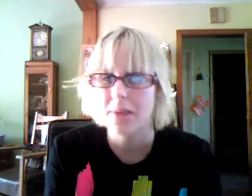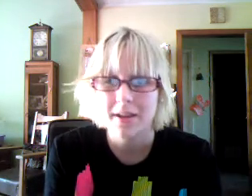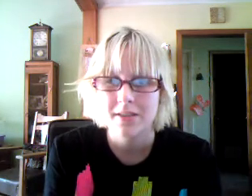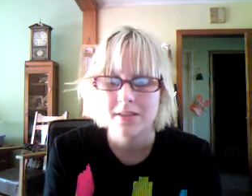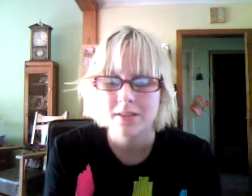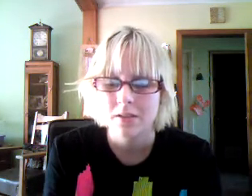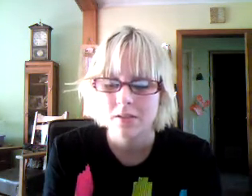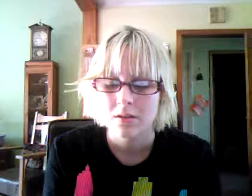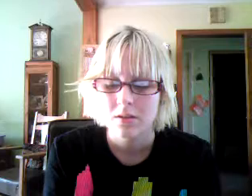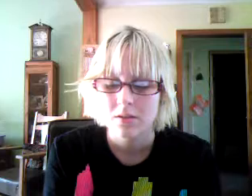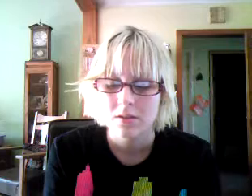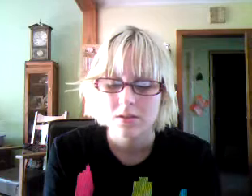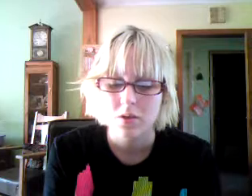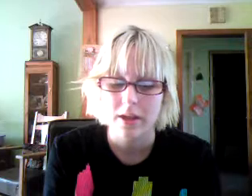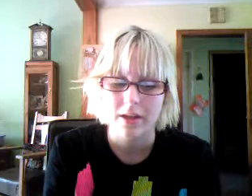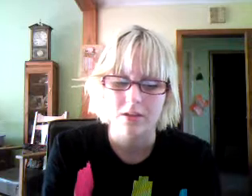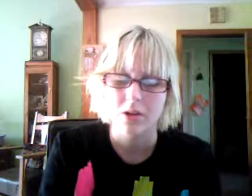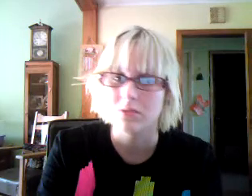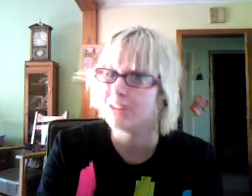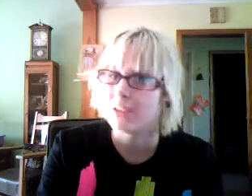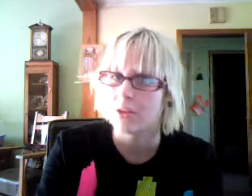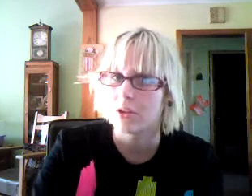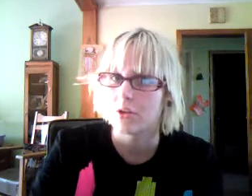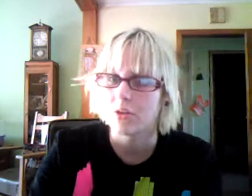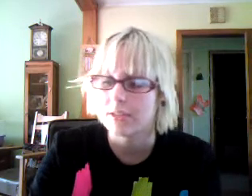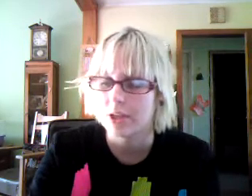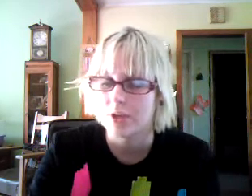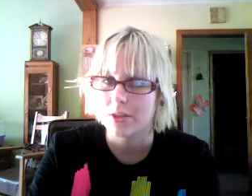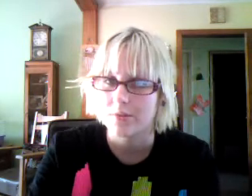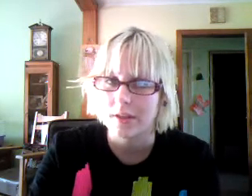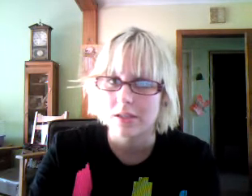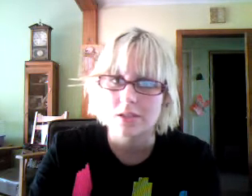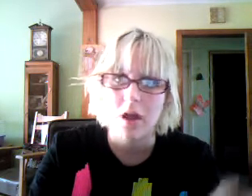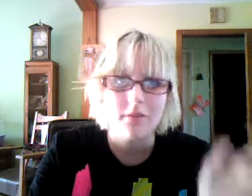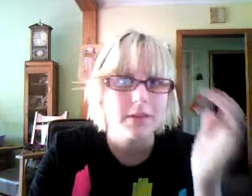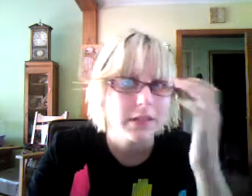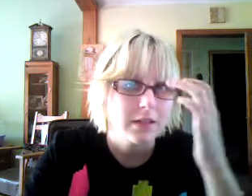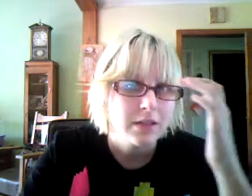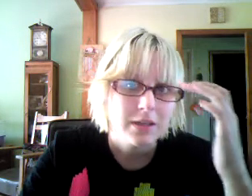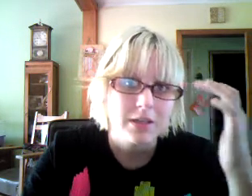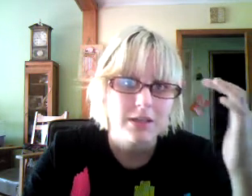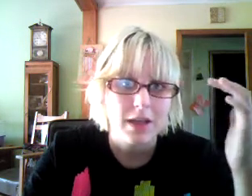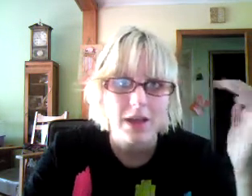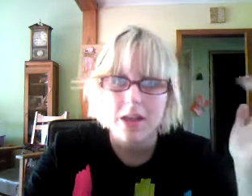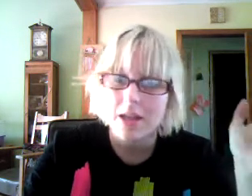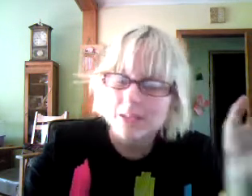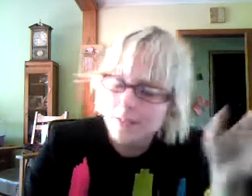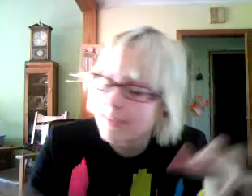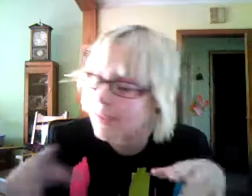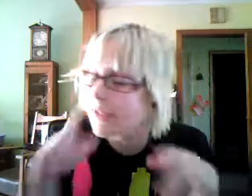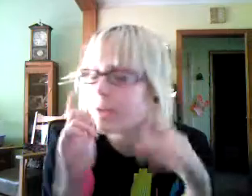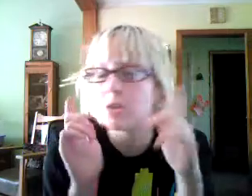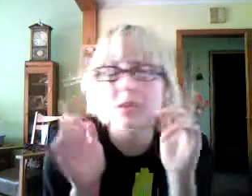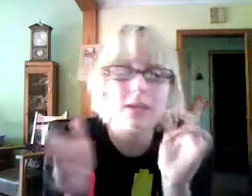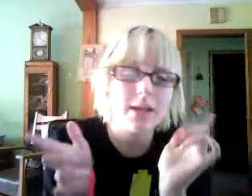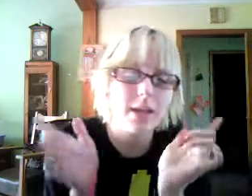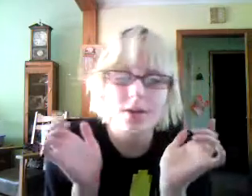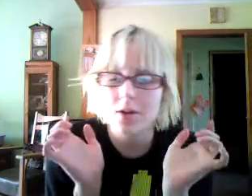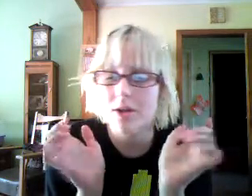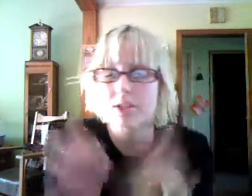bi's. So, like, you know, just, like, the girls that drink their faces off and then decide, let's make out together because